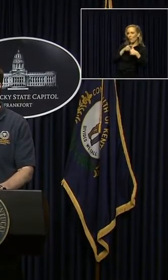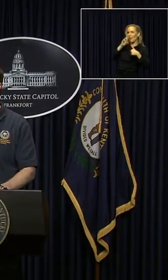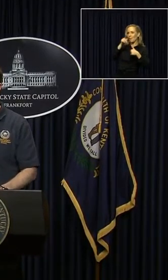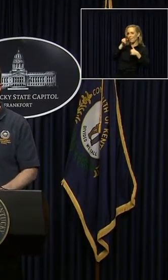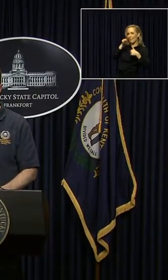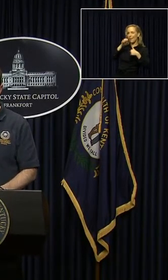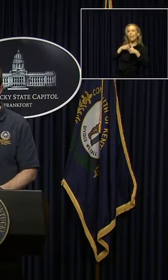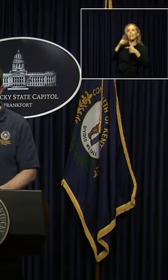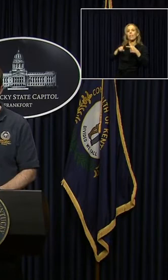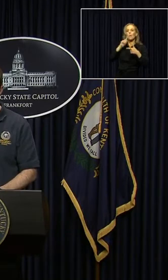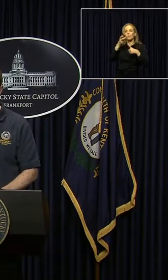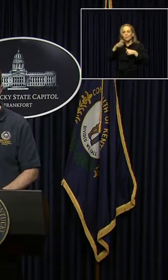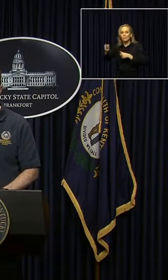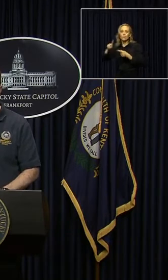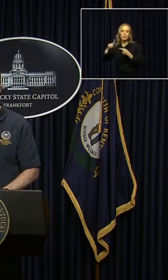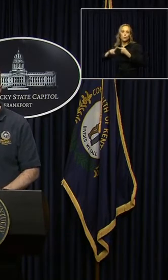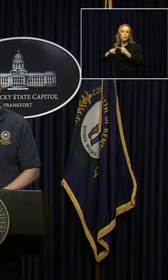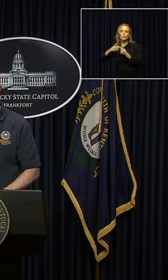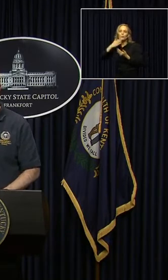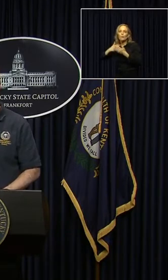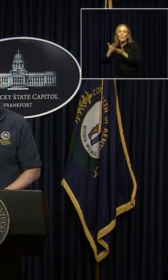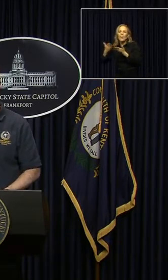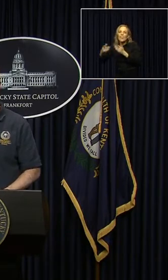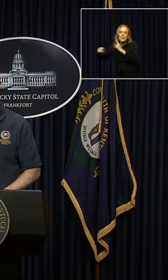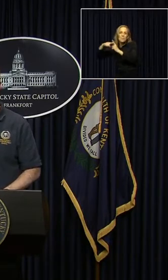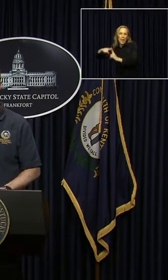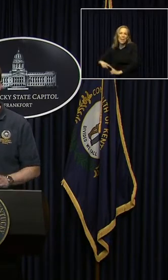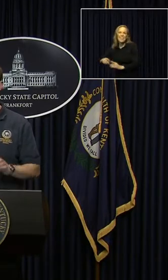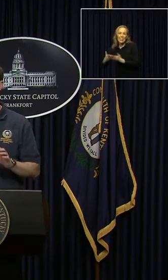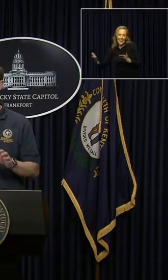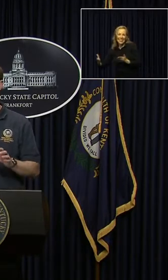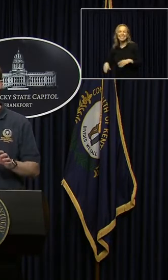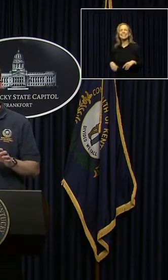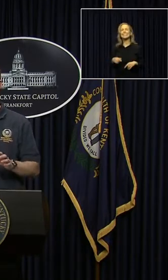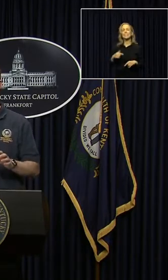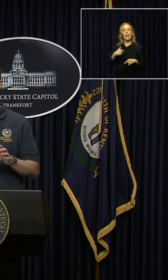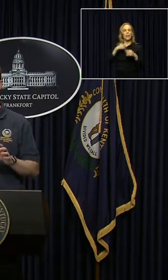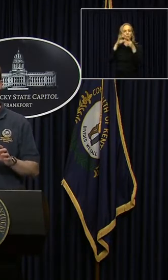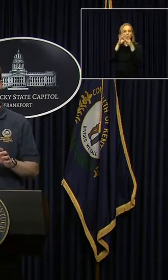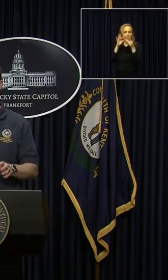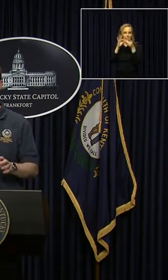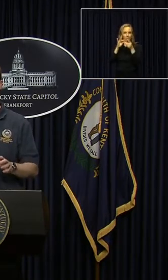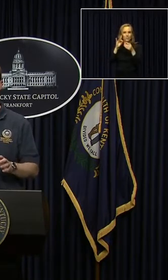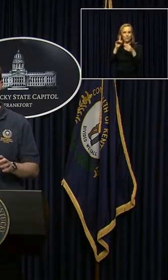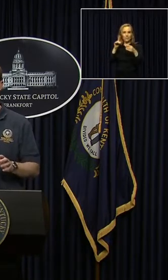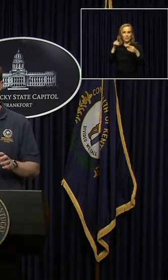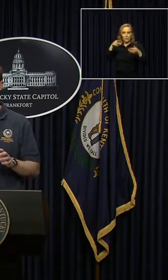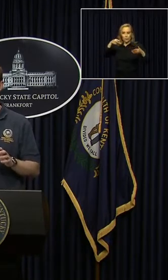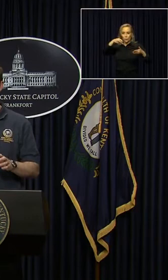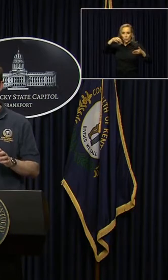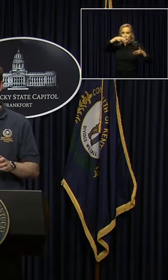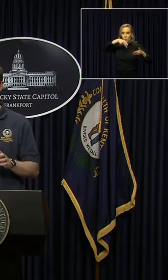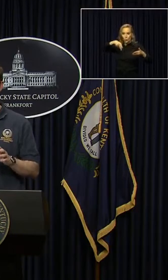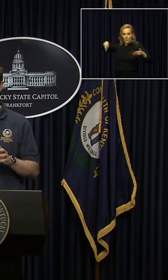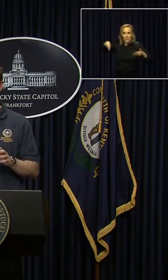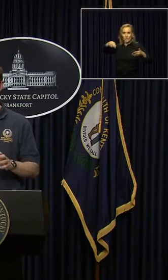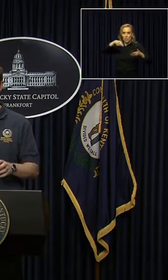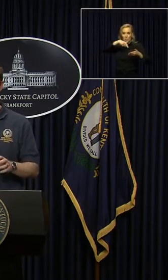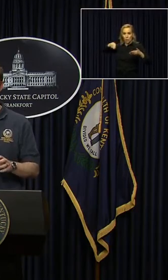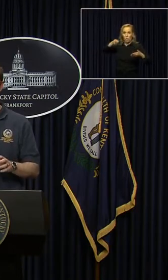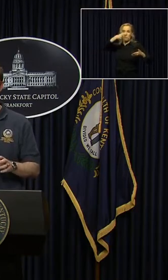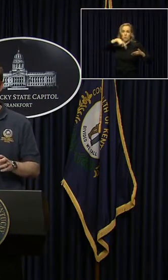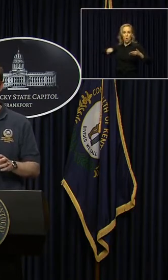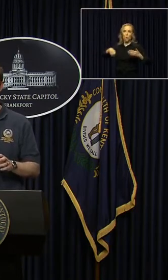about that have been going on lately. I've talked about how the next two weeks are absolutely